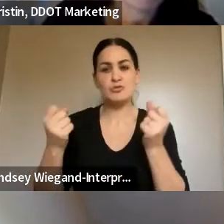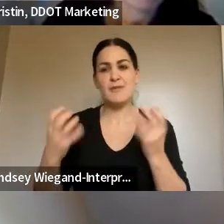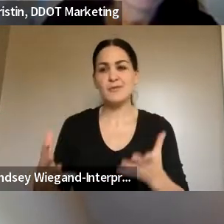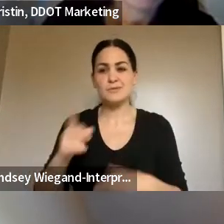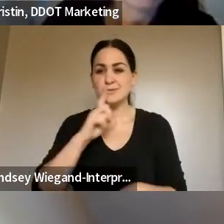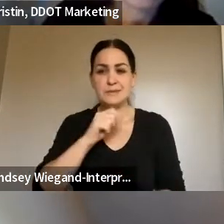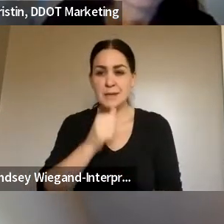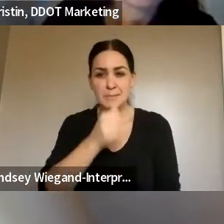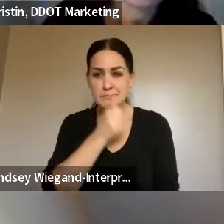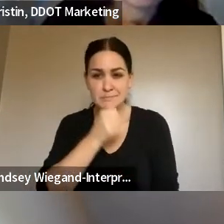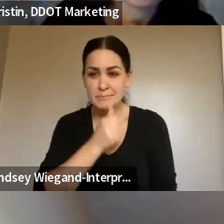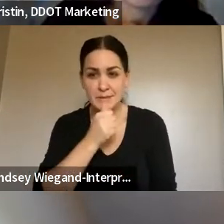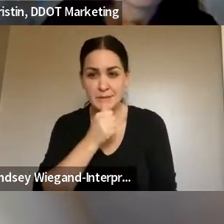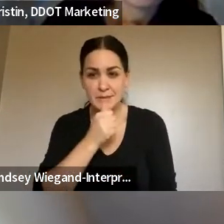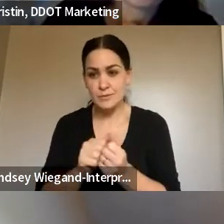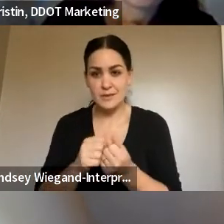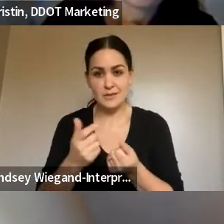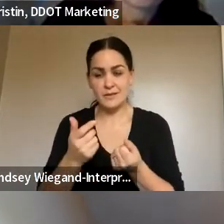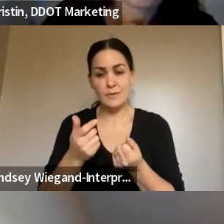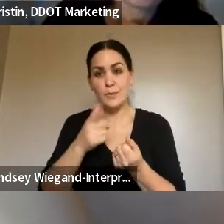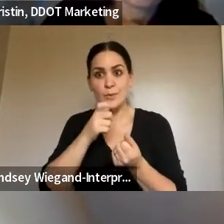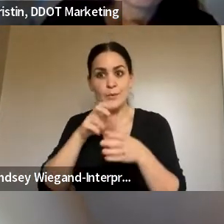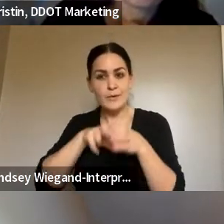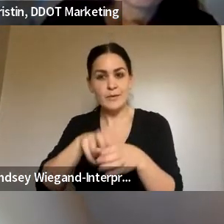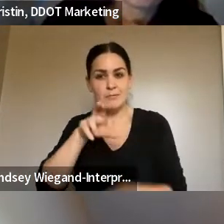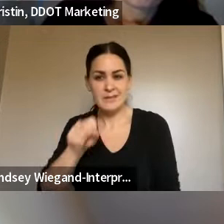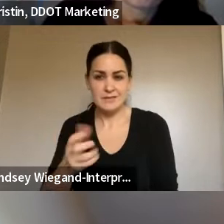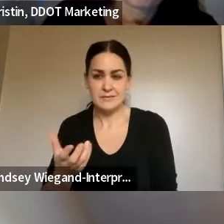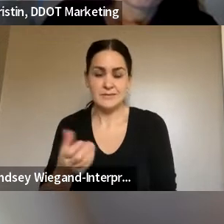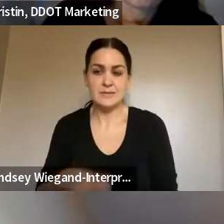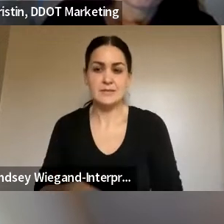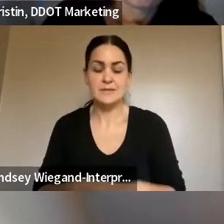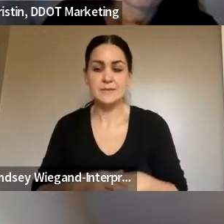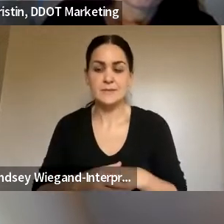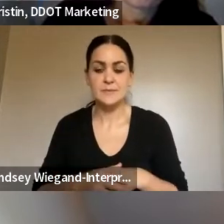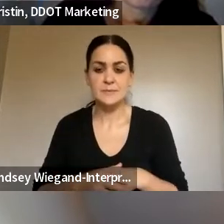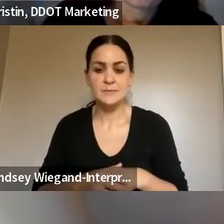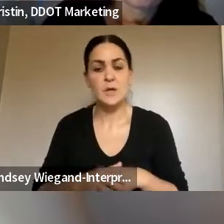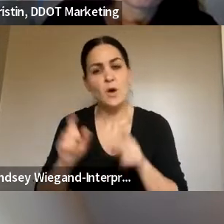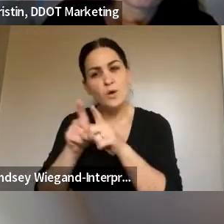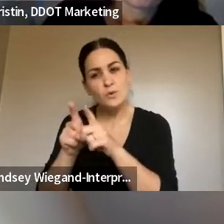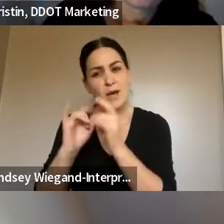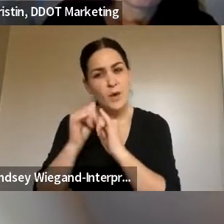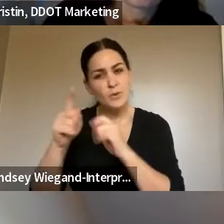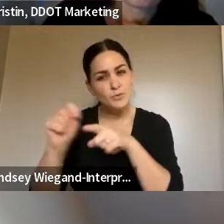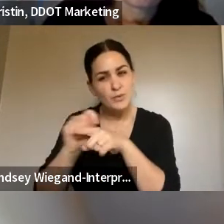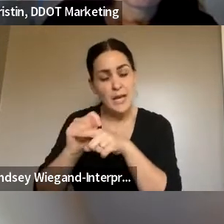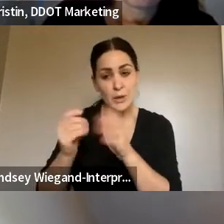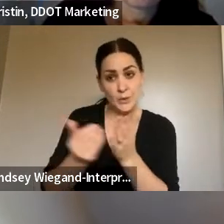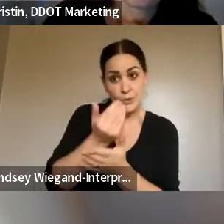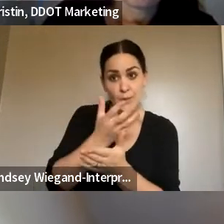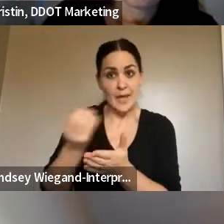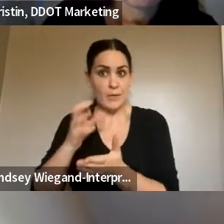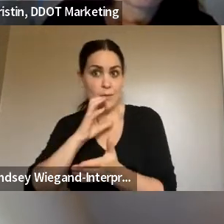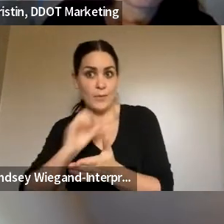riders as they should be. And also, how are you training new and old drivers on good customer